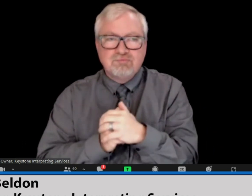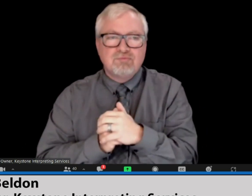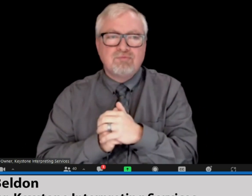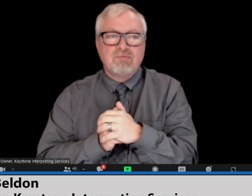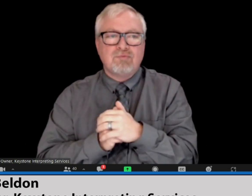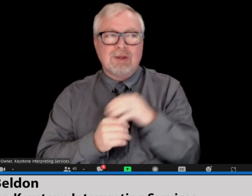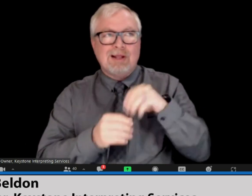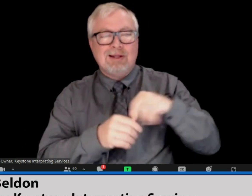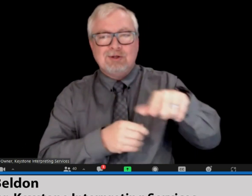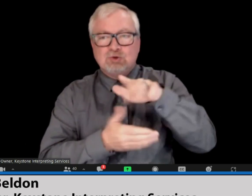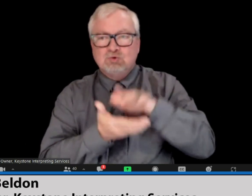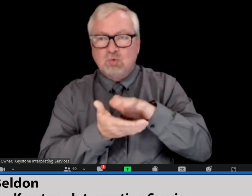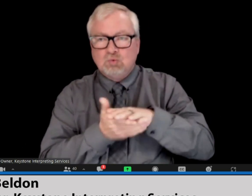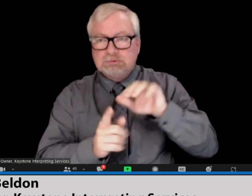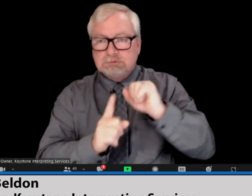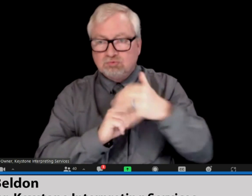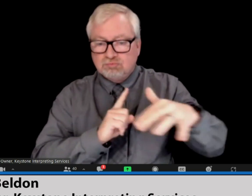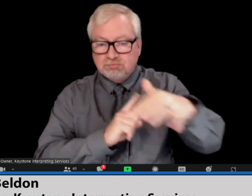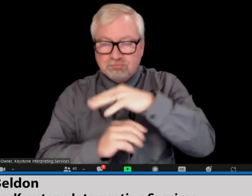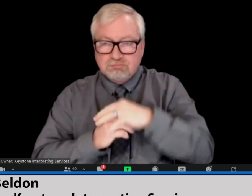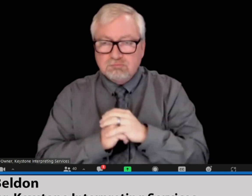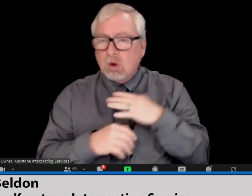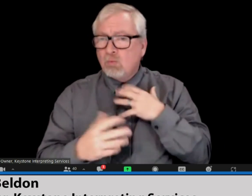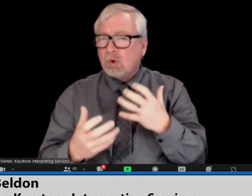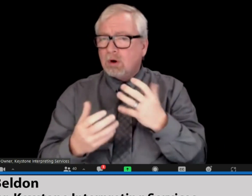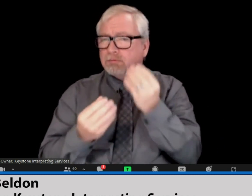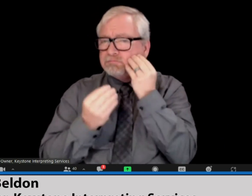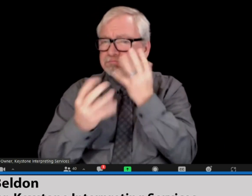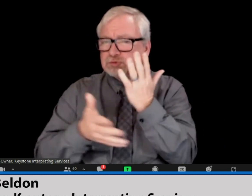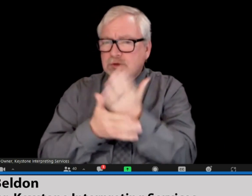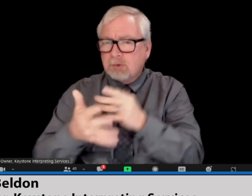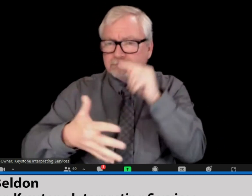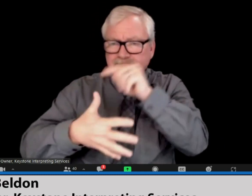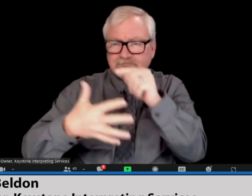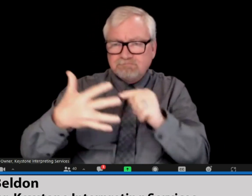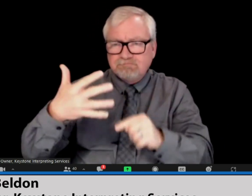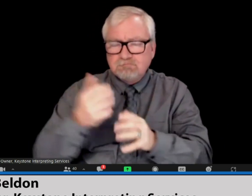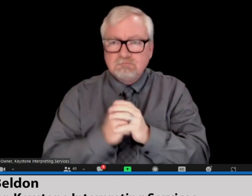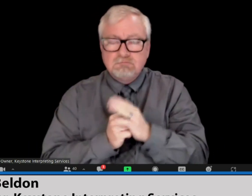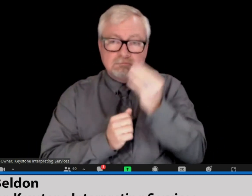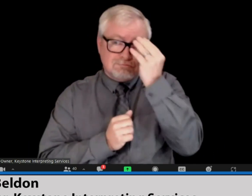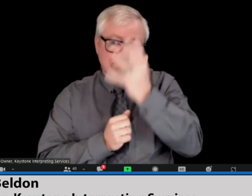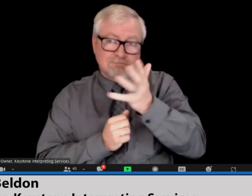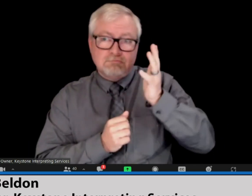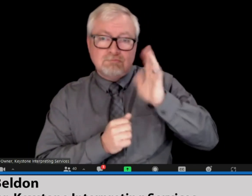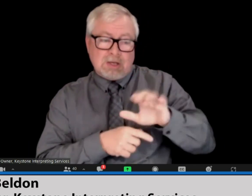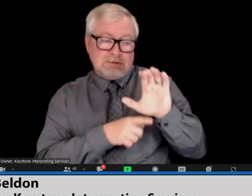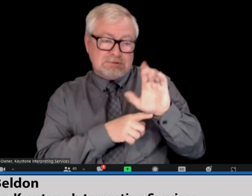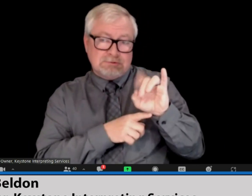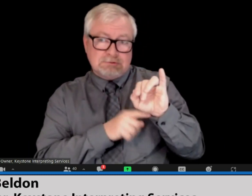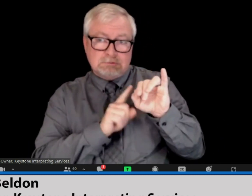this morning about deaf interpreters in the school districts in particular.